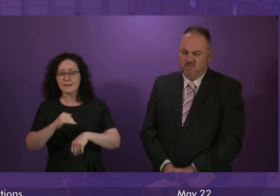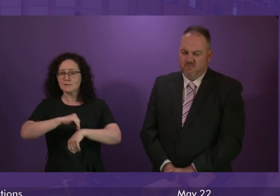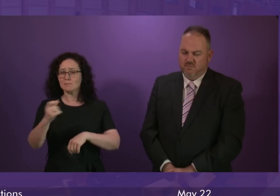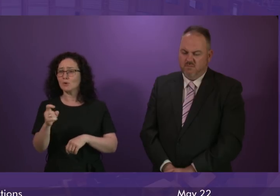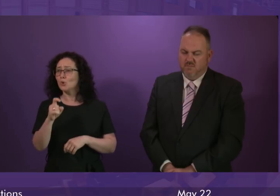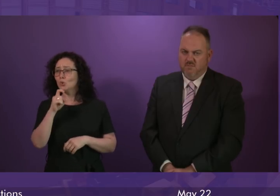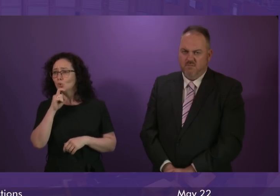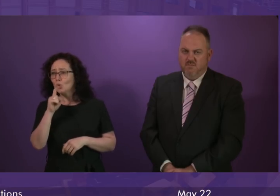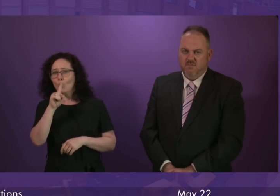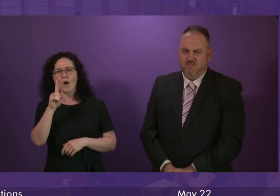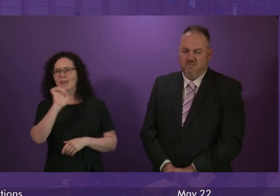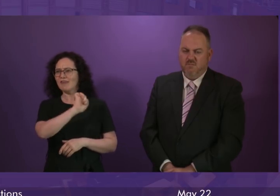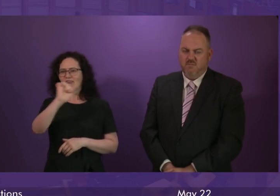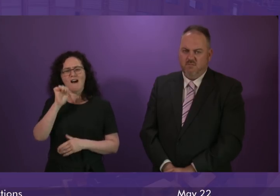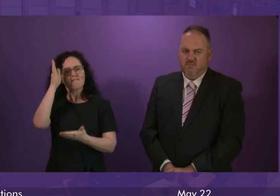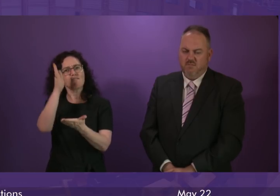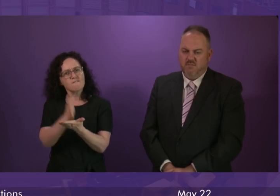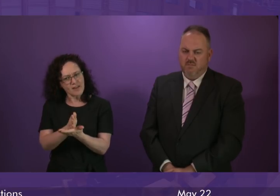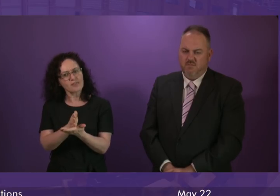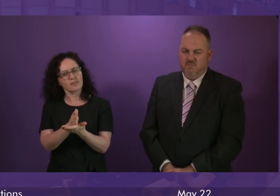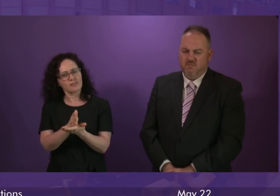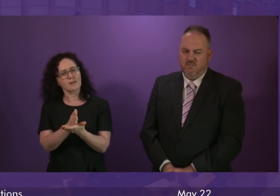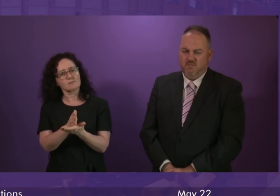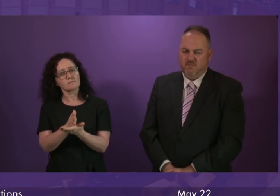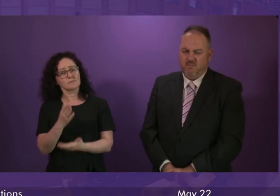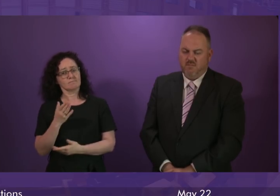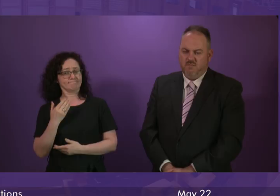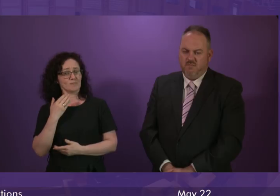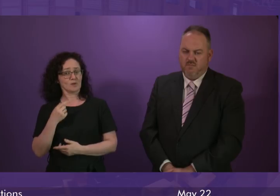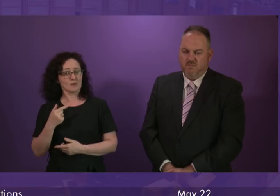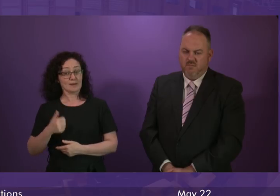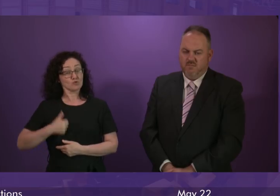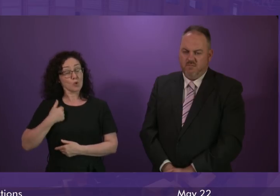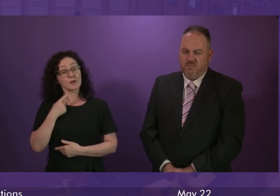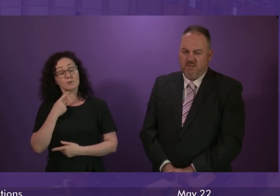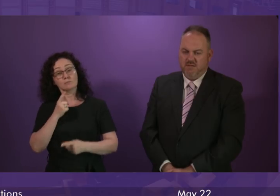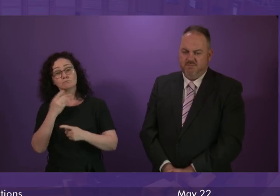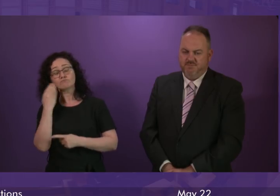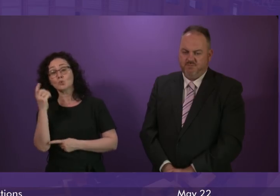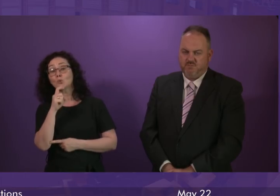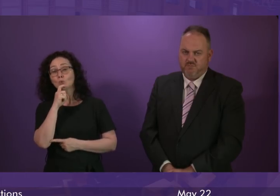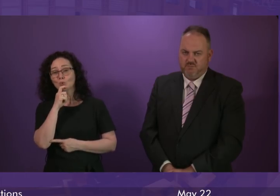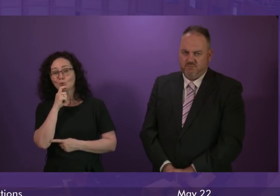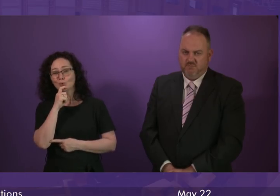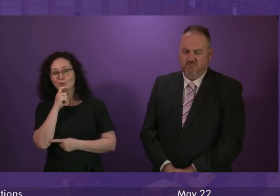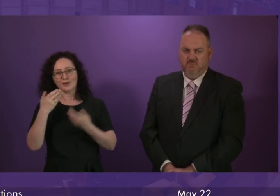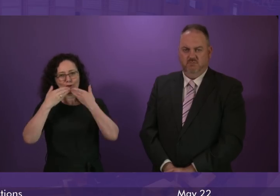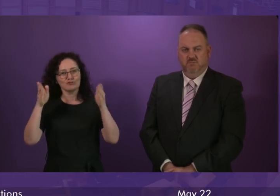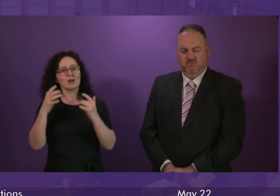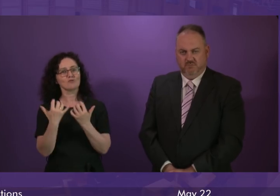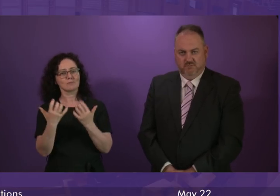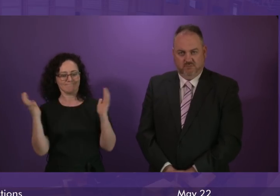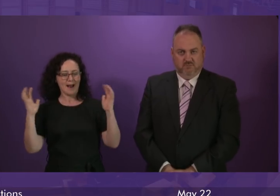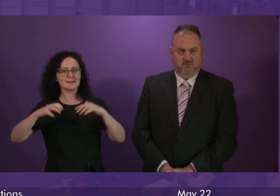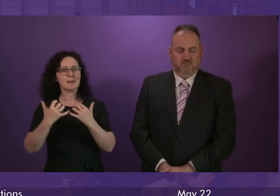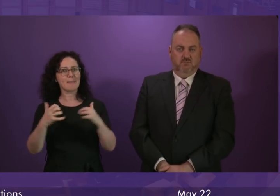faith and any place of worship. I had the honour of addressing the General Assembly of the Church of Scotland this morning. All of Scotland's faith have a very proud